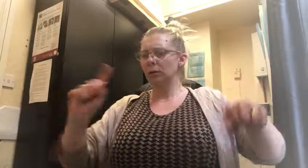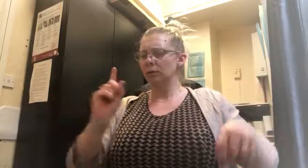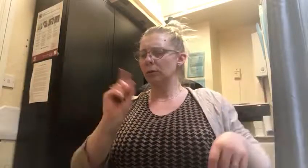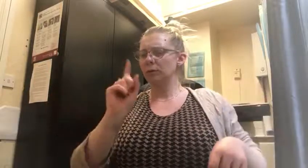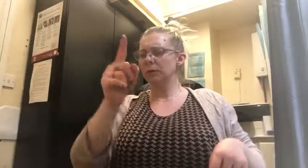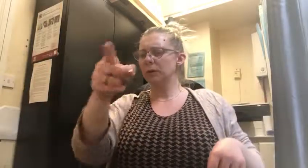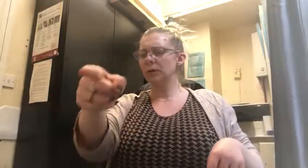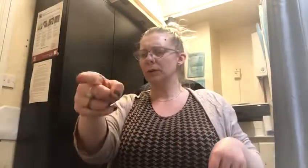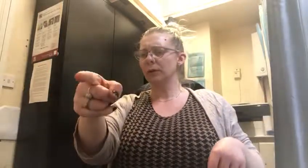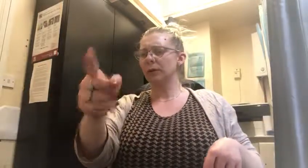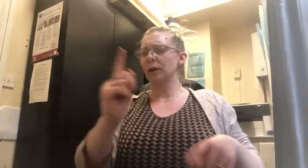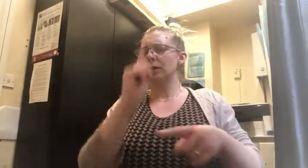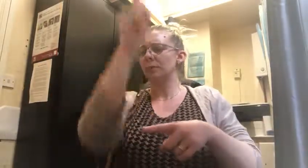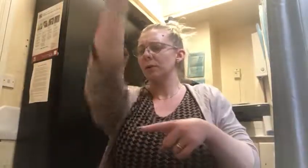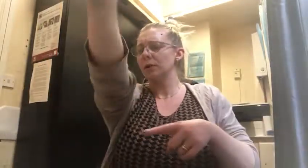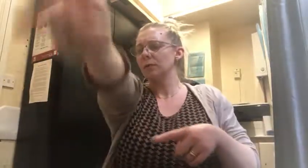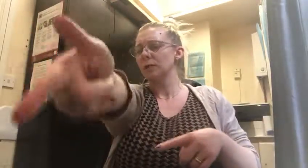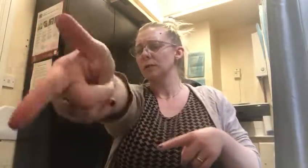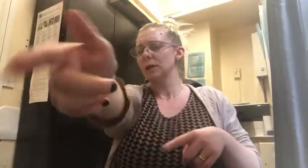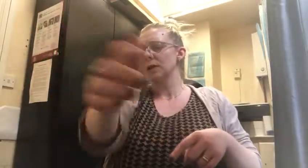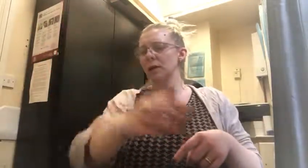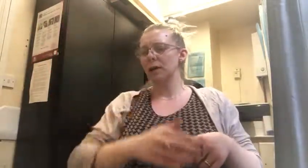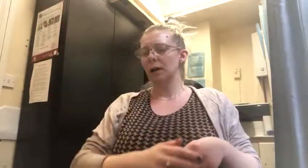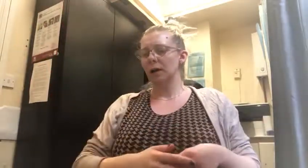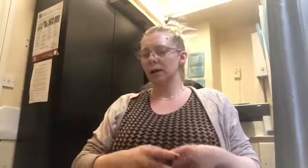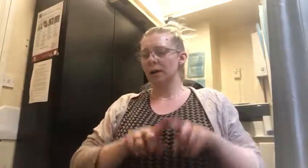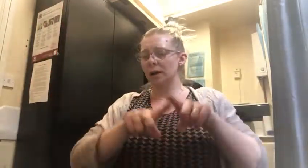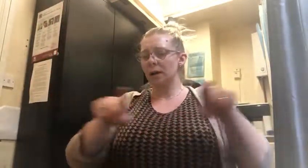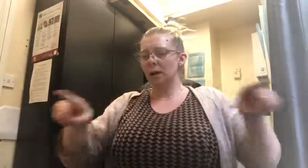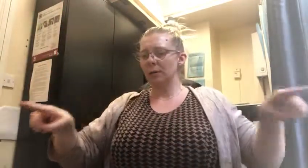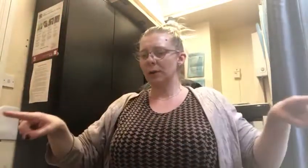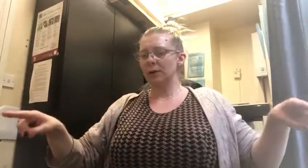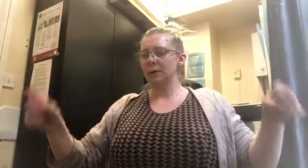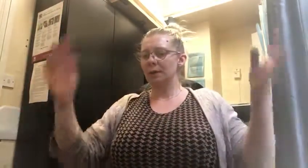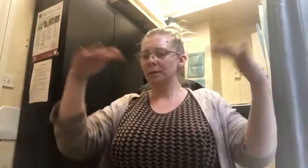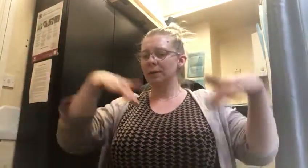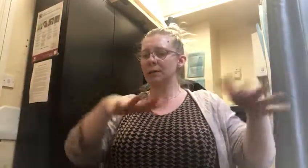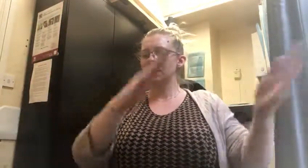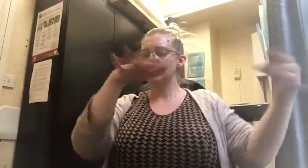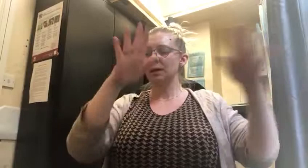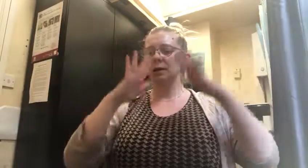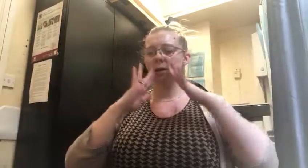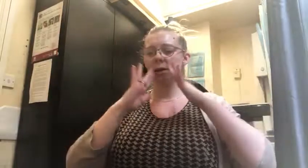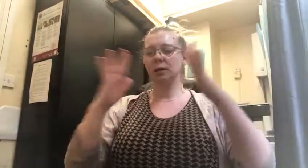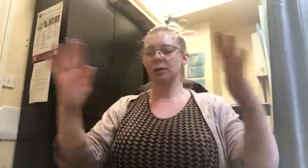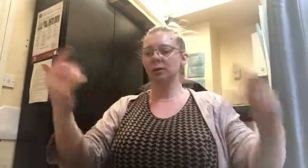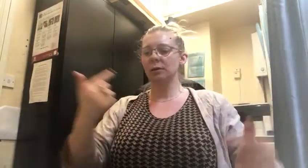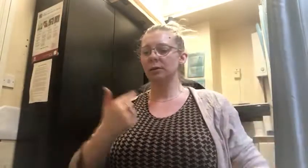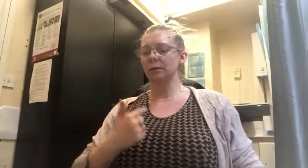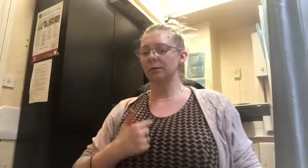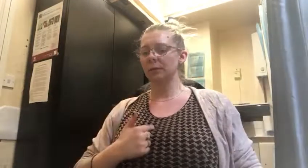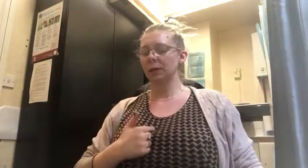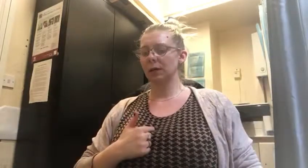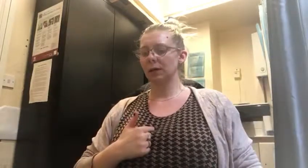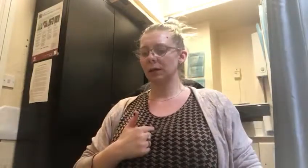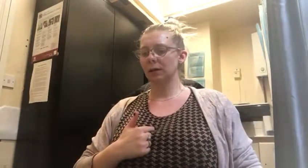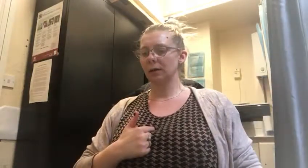What's beyond that line Will I cross that line? A life inside the sea He calls me